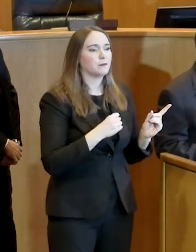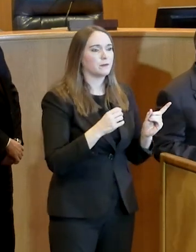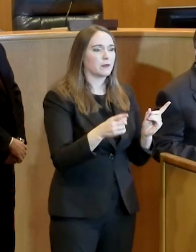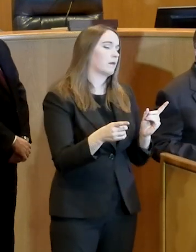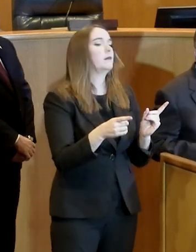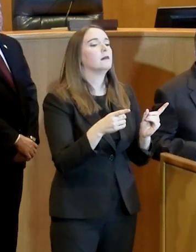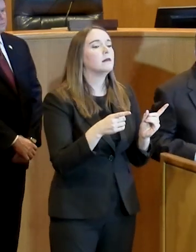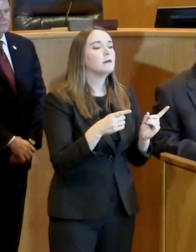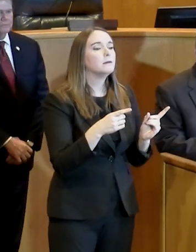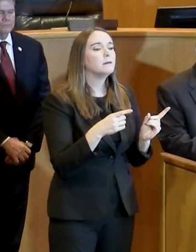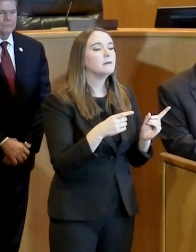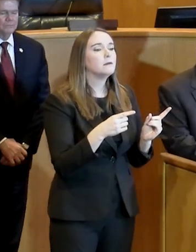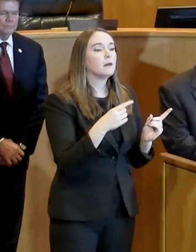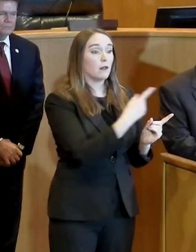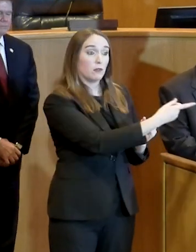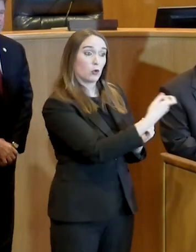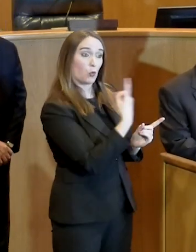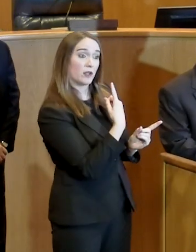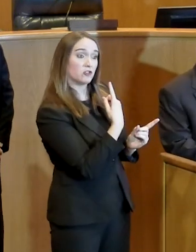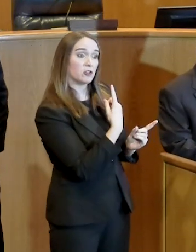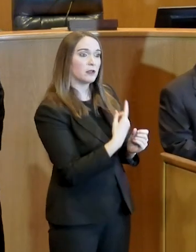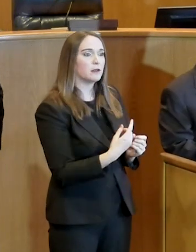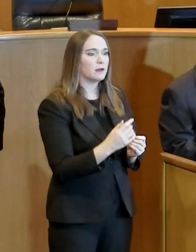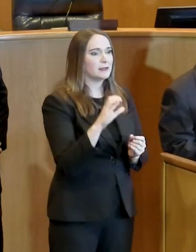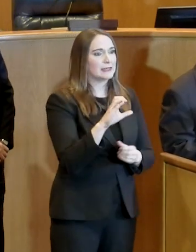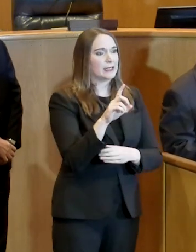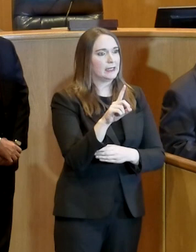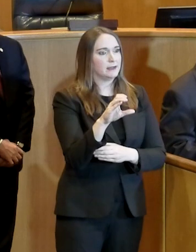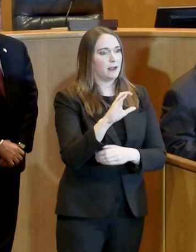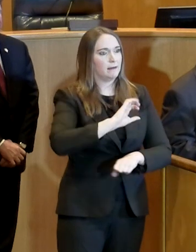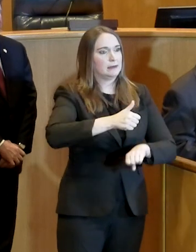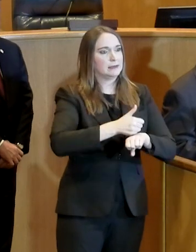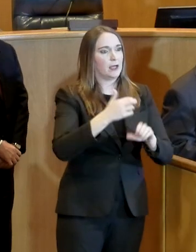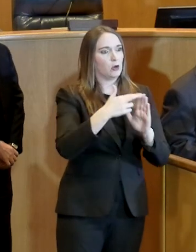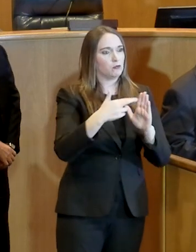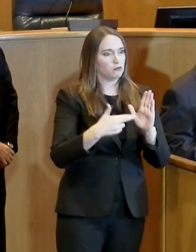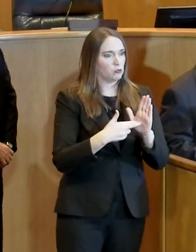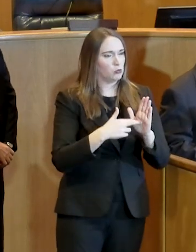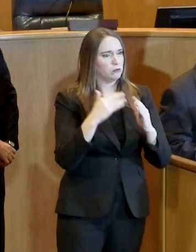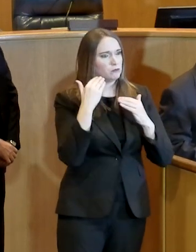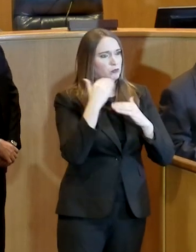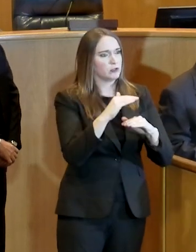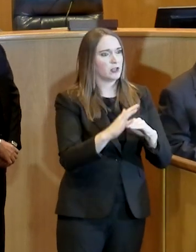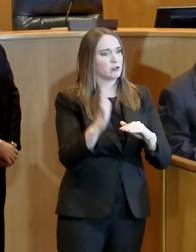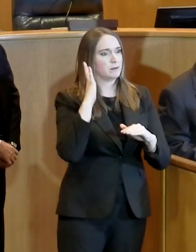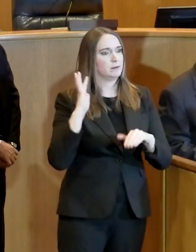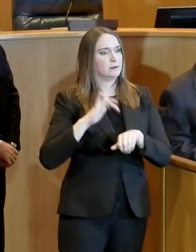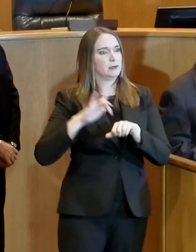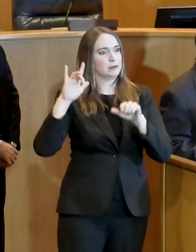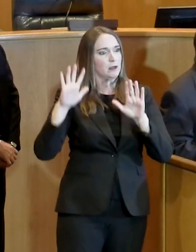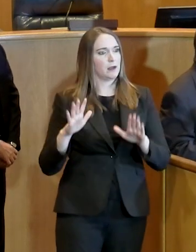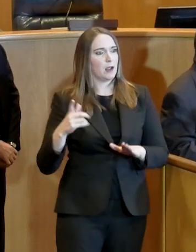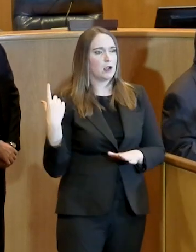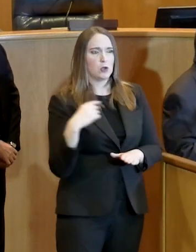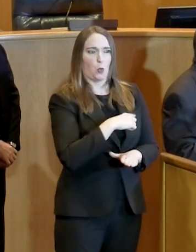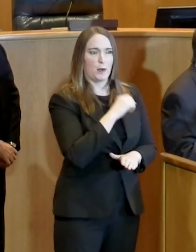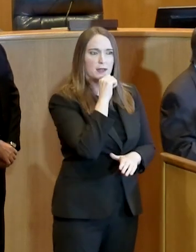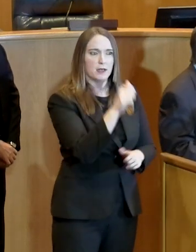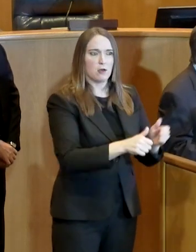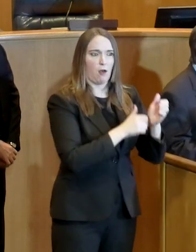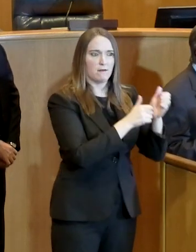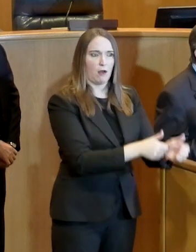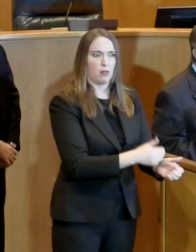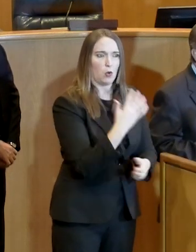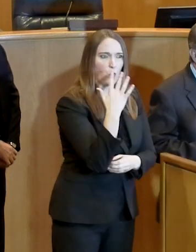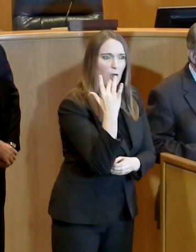didn't we, you know, why didn't we make these restrictions earlier within line with the CDC? And as I said,